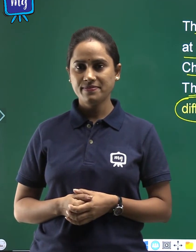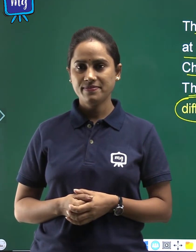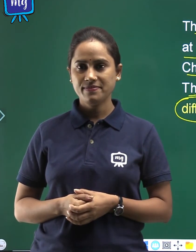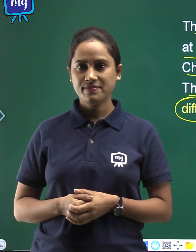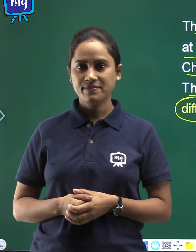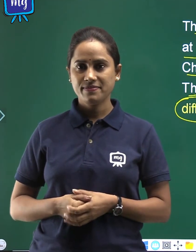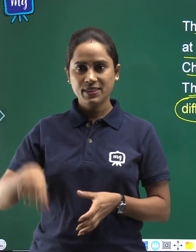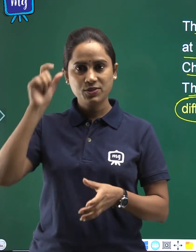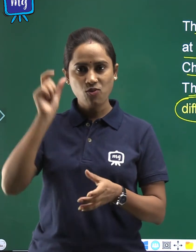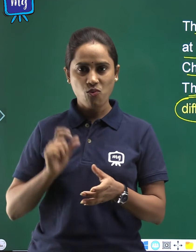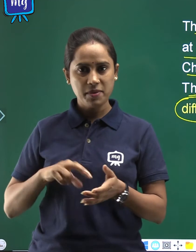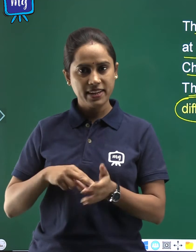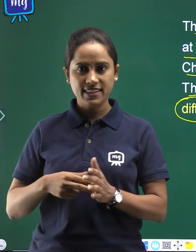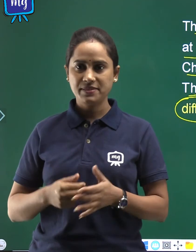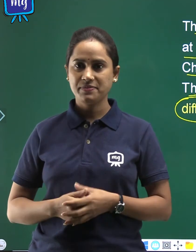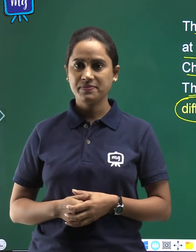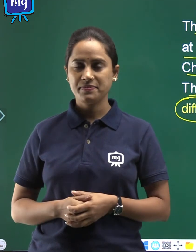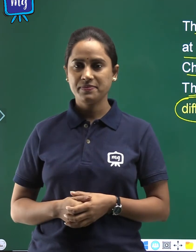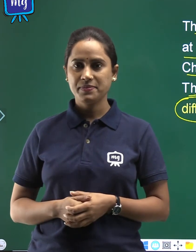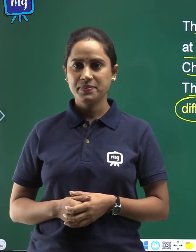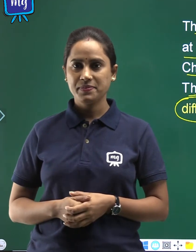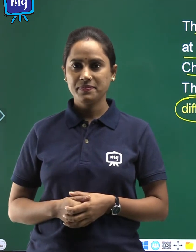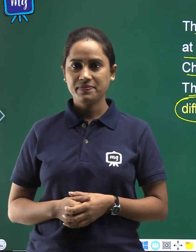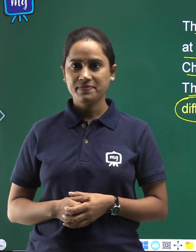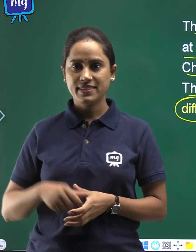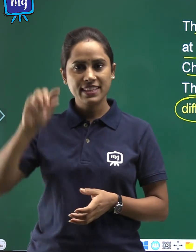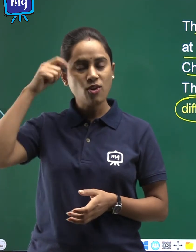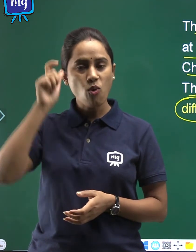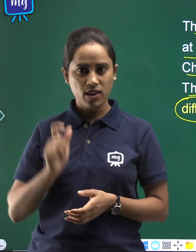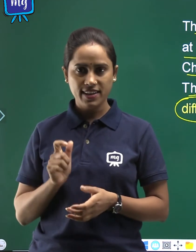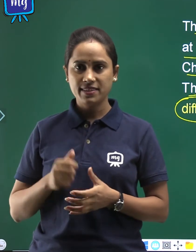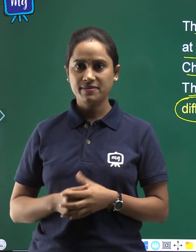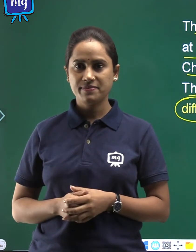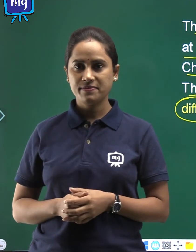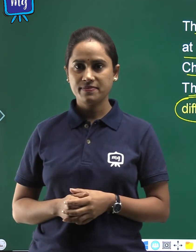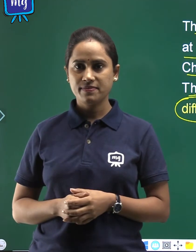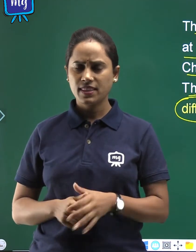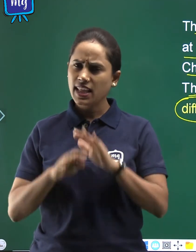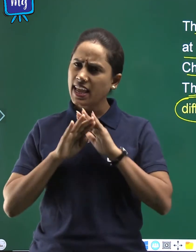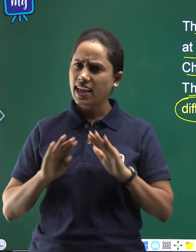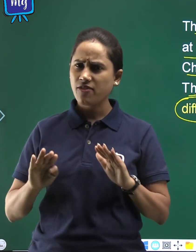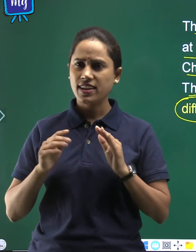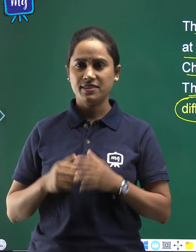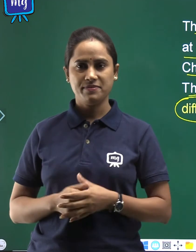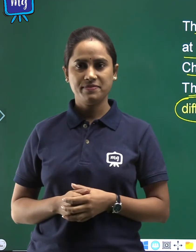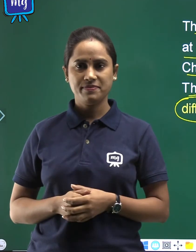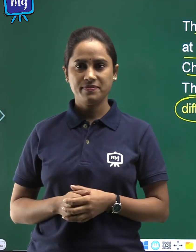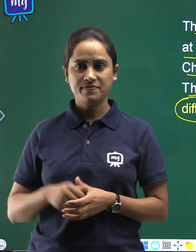word meaning, only keval,